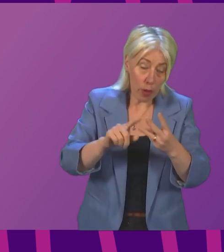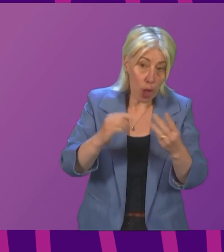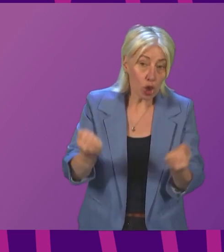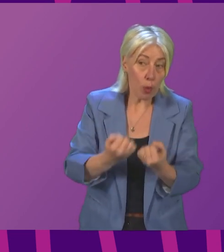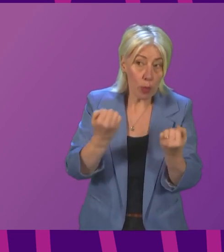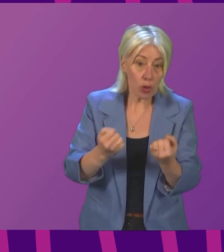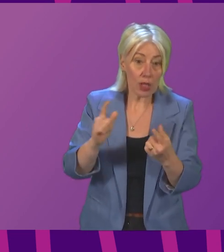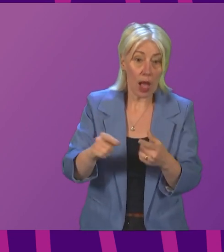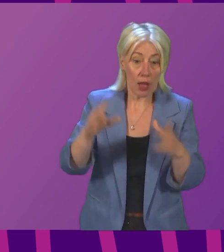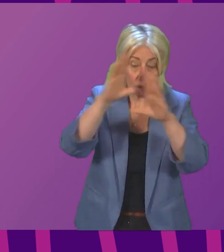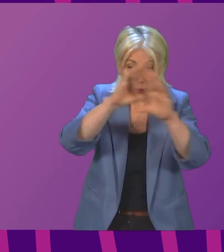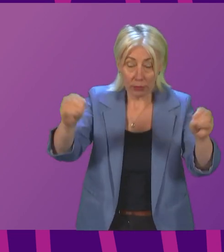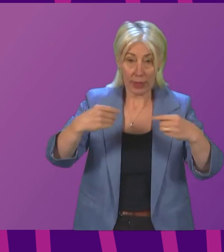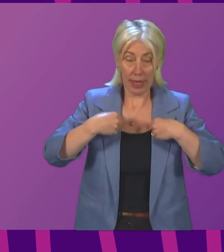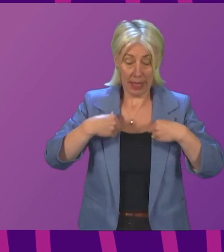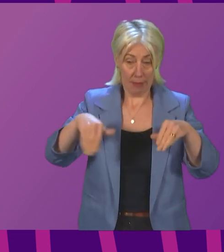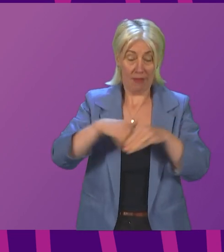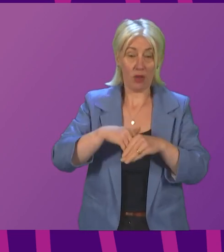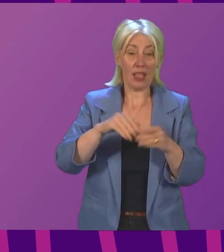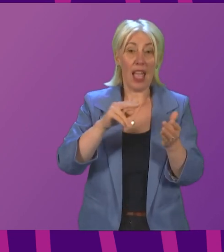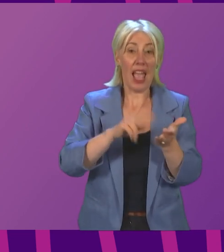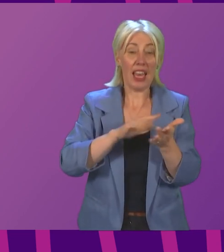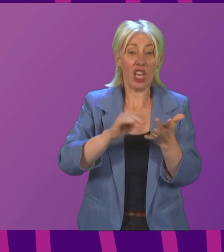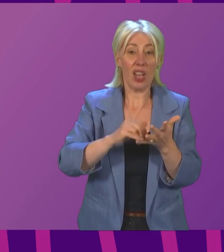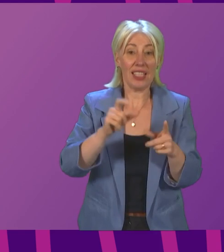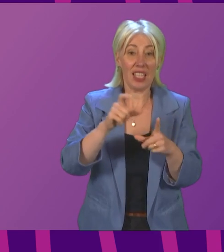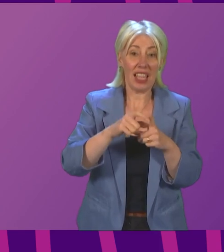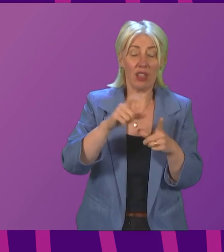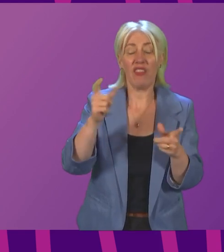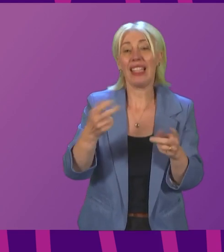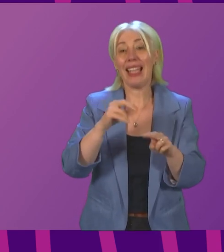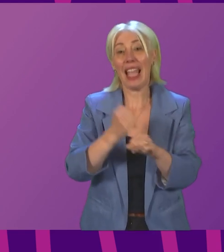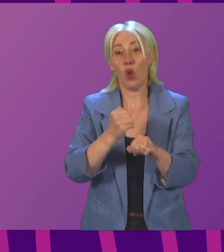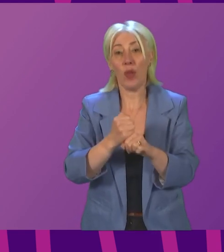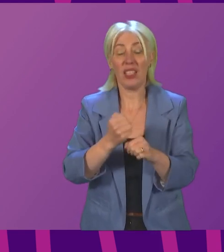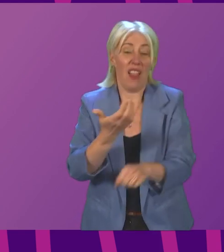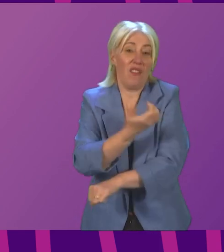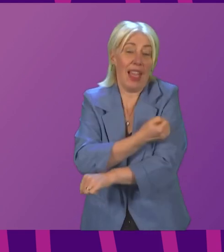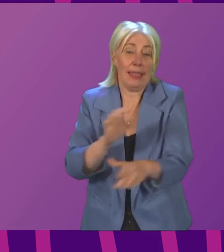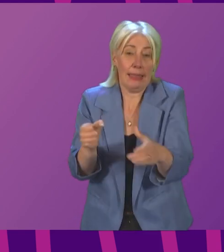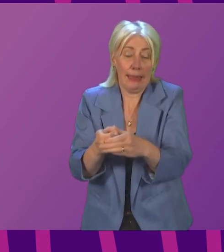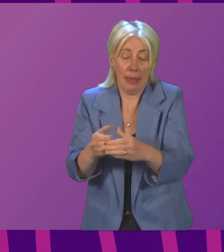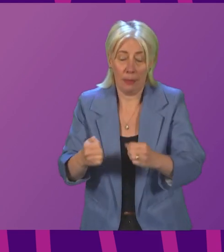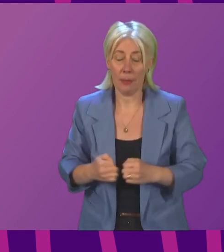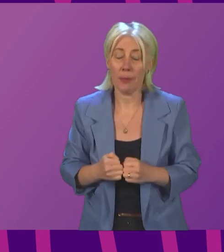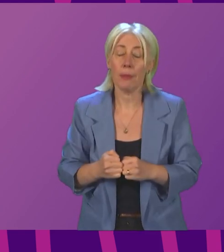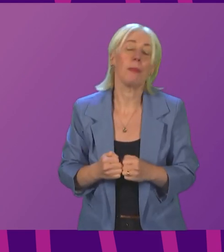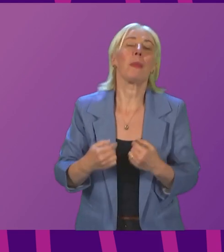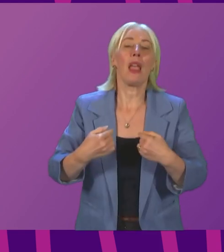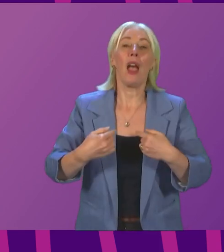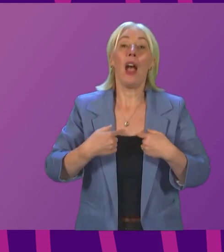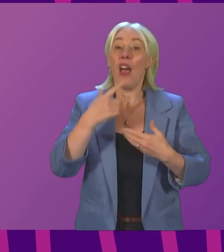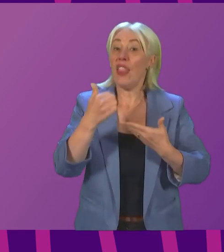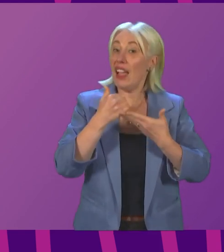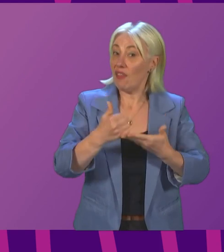And I remind Chamber that I am part of the NHS D&G's vaccine team. First Minister. Well, the JCVI advice is that